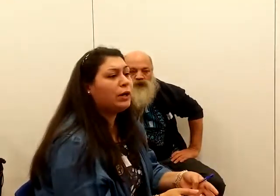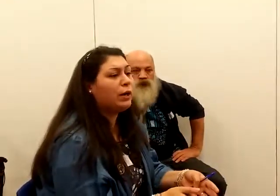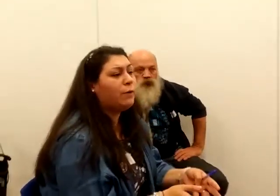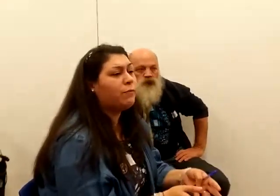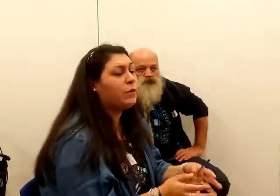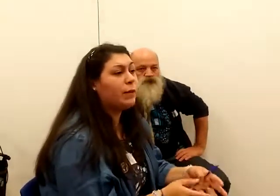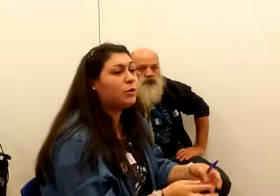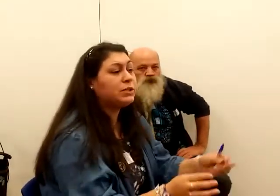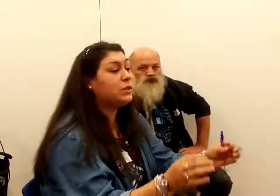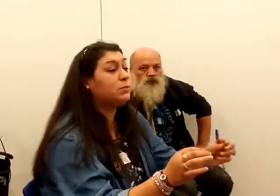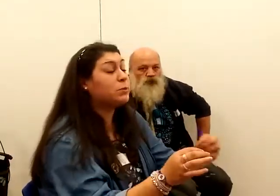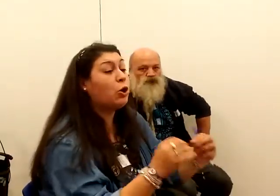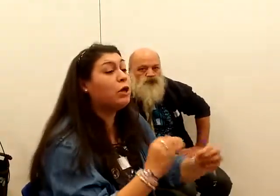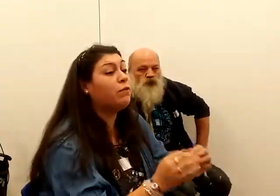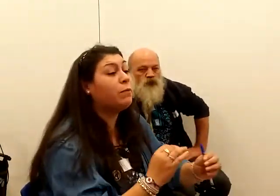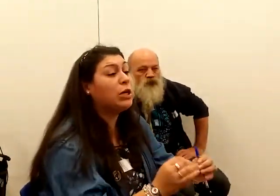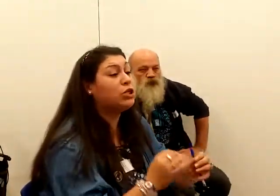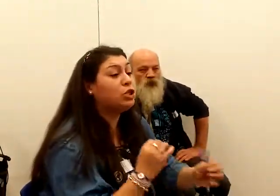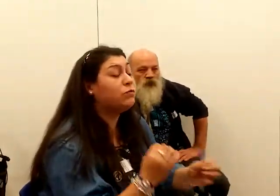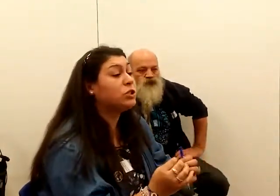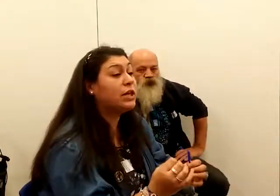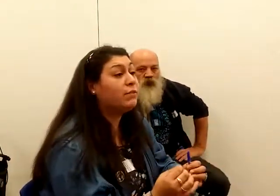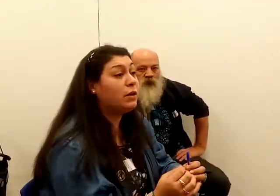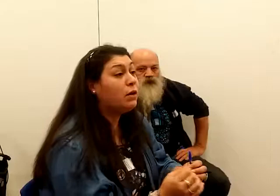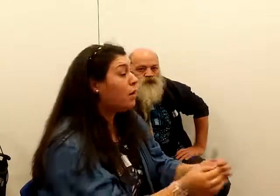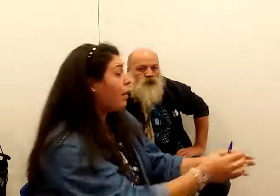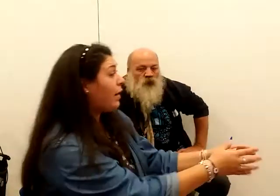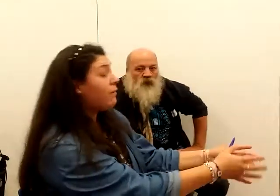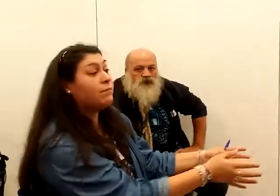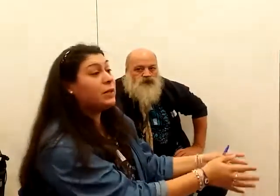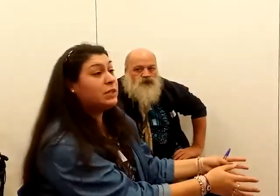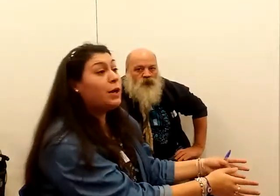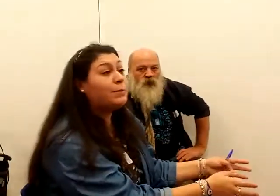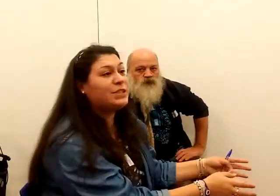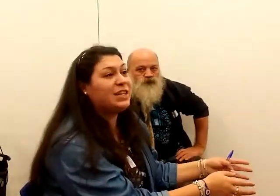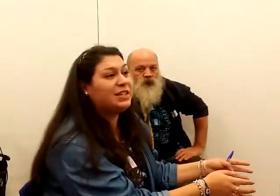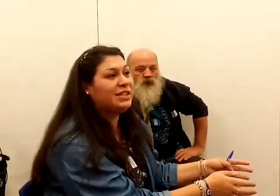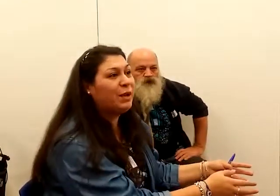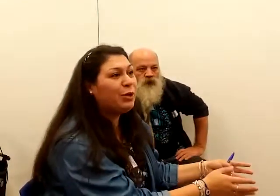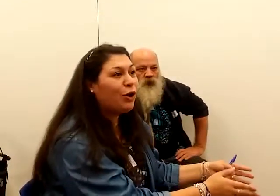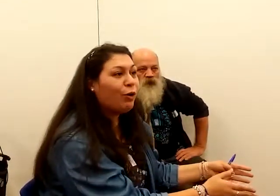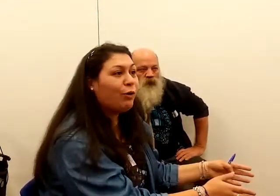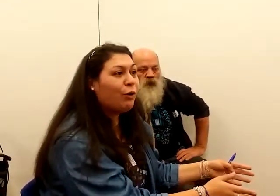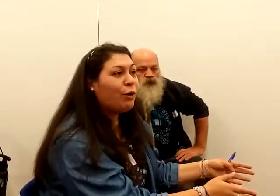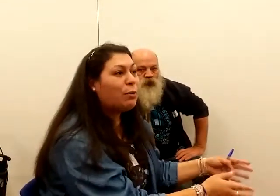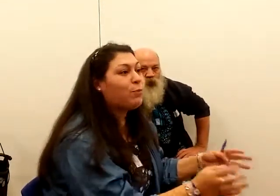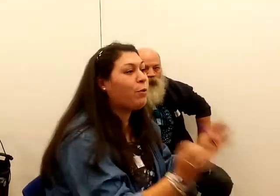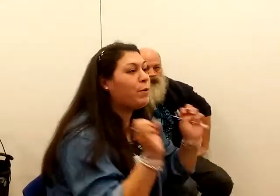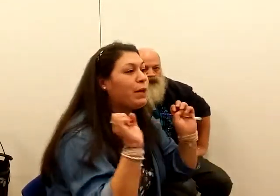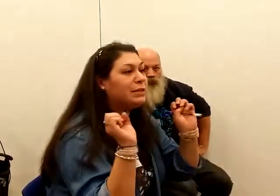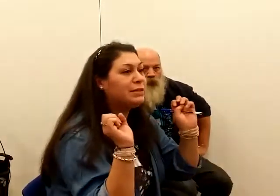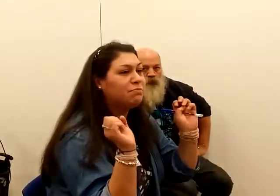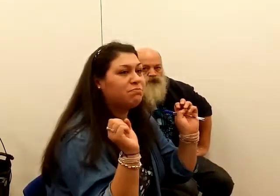work for them, because the spoken information you've just given, I have interpreters here to let me know, but the problem is,